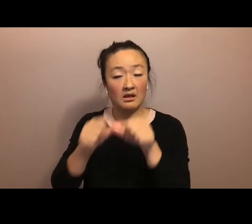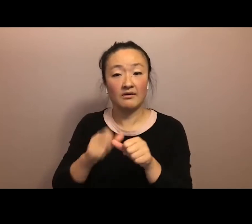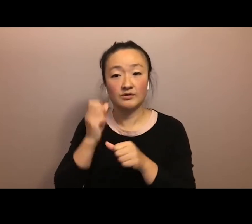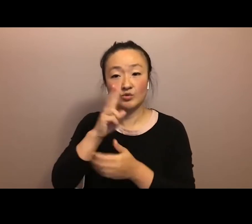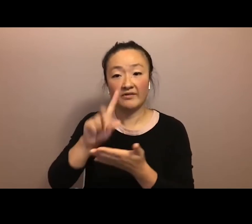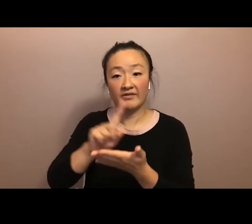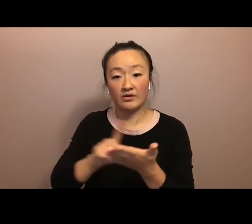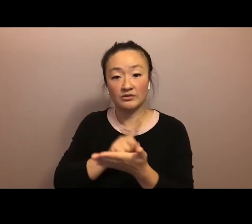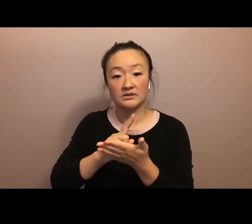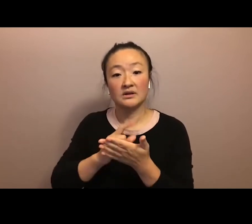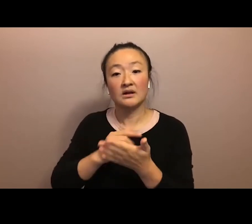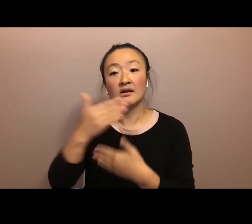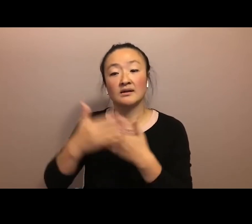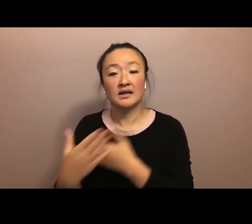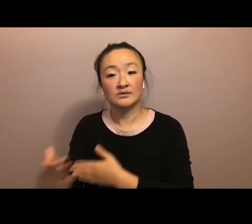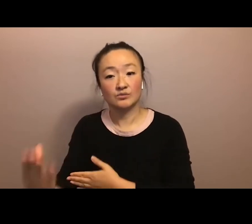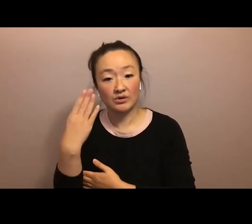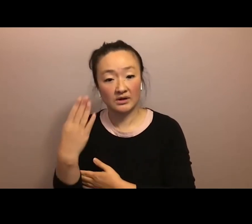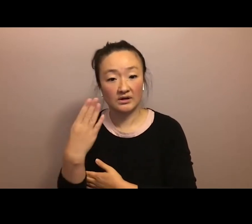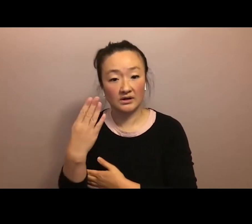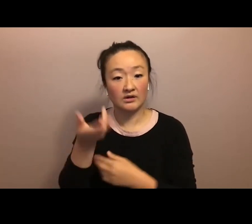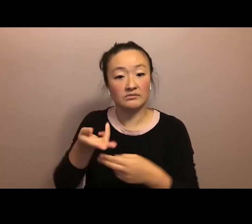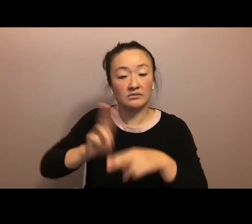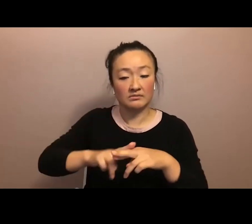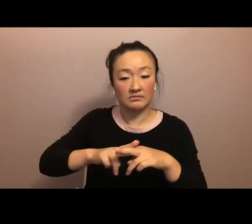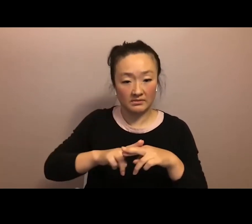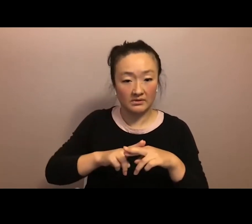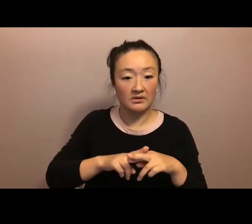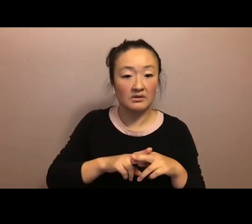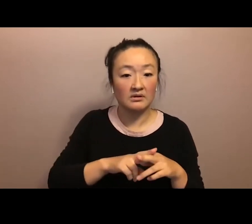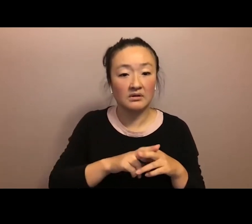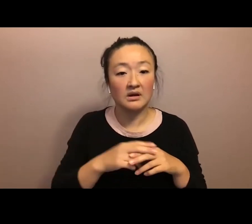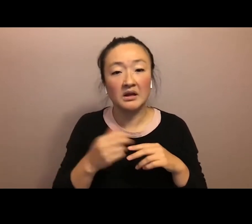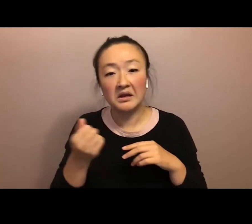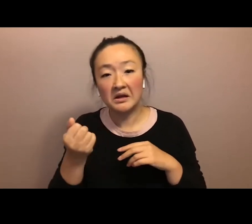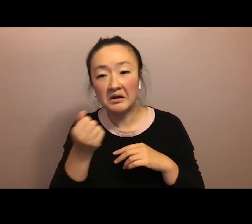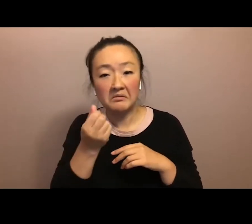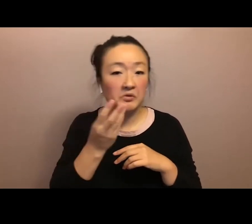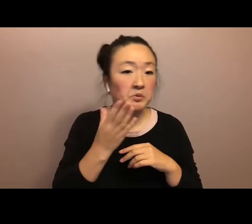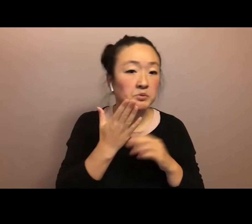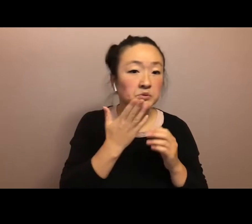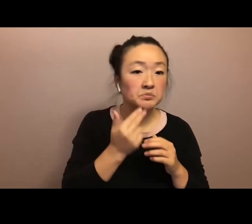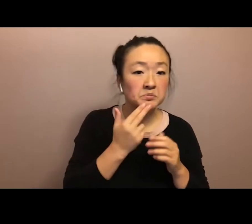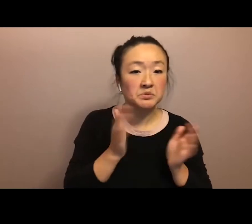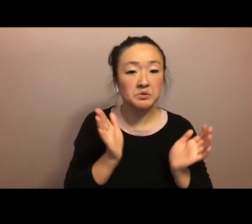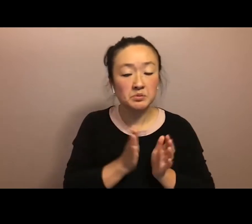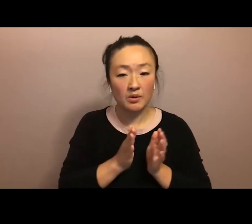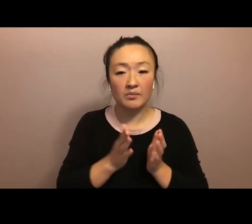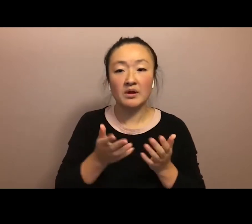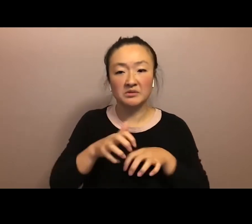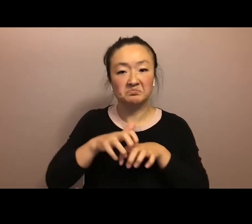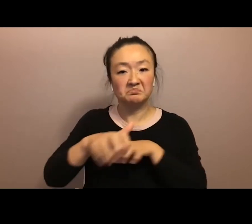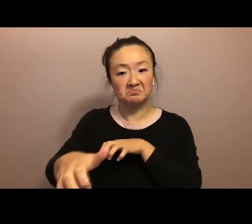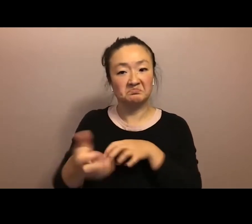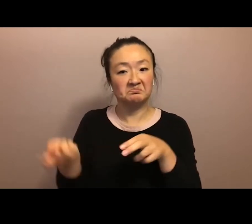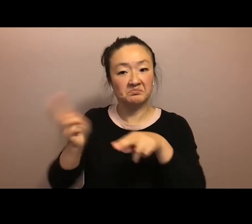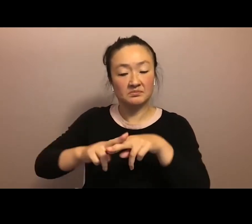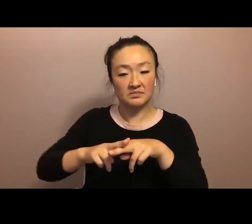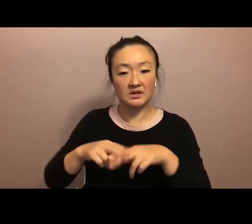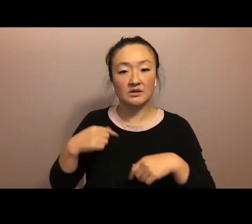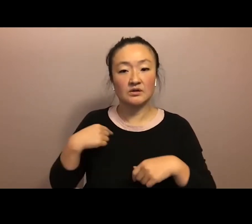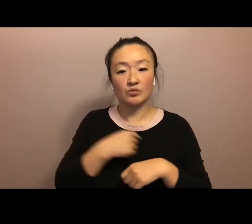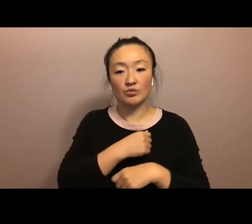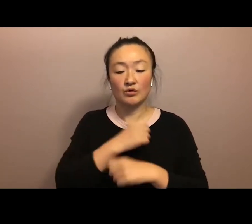our members increased from a couple hundred to a thousand brave kia'i ready to stand up and put their bodies between our Mauna and any act of desecration.